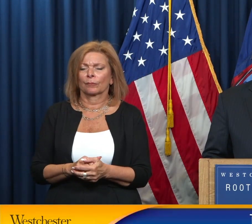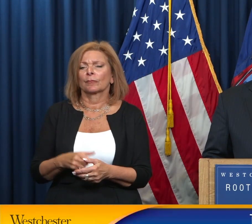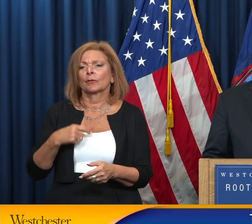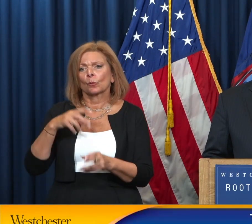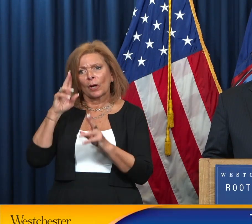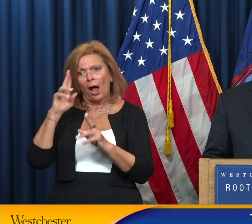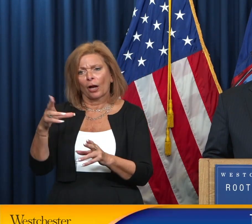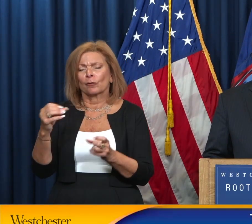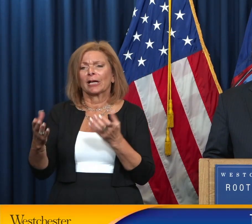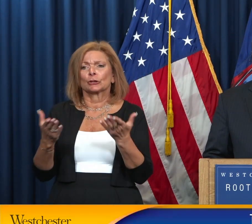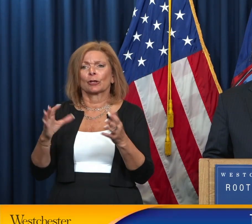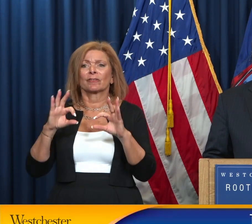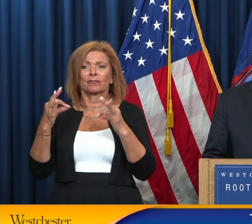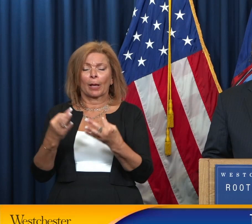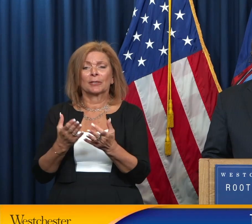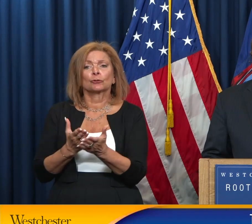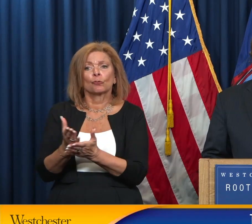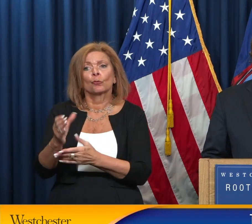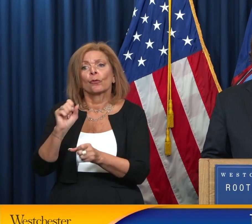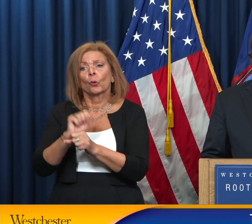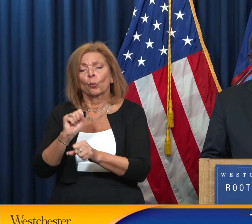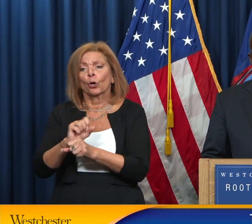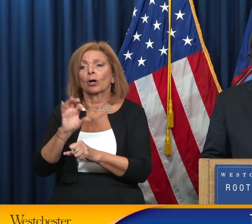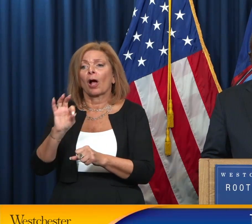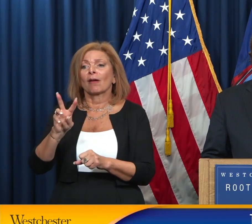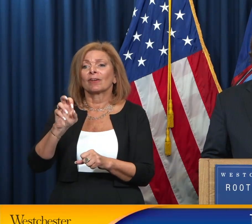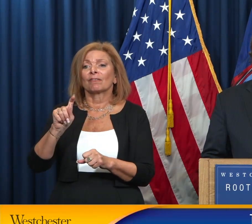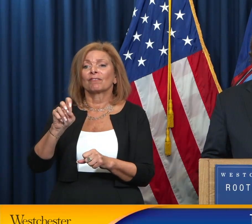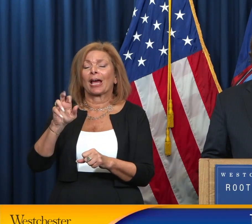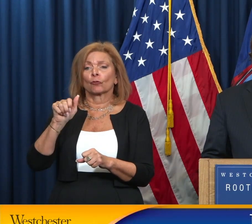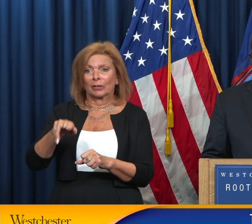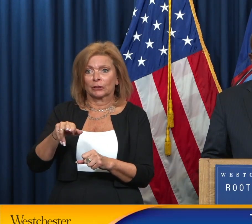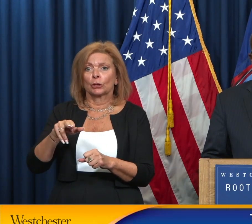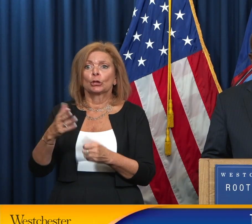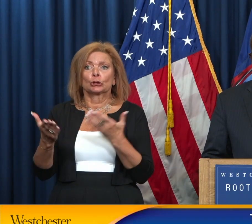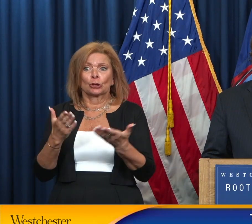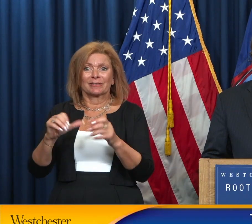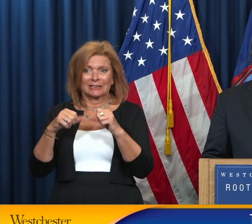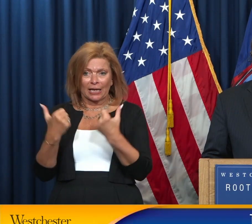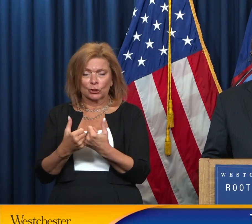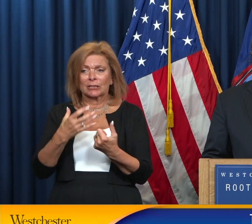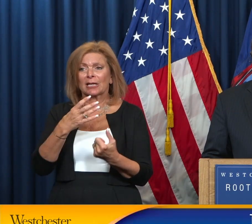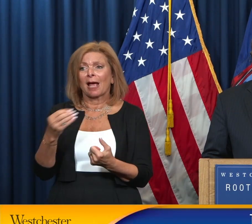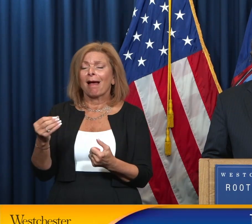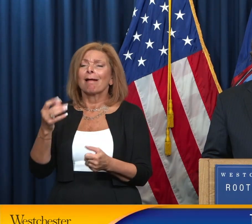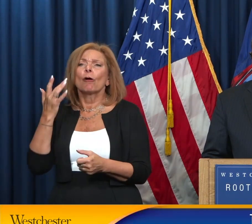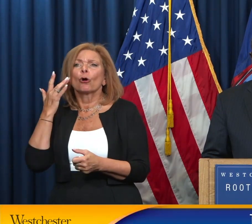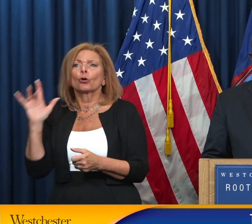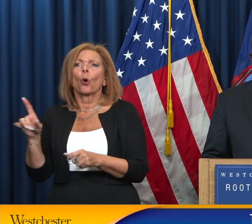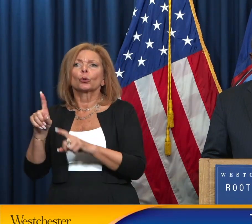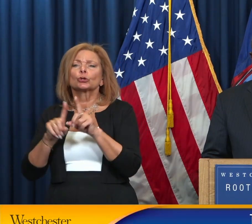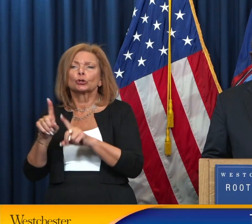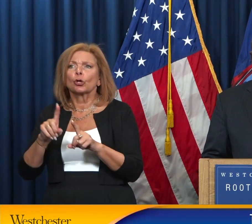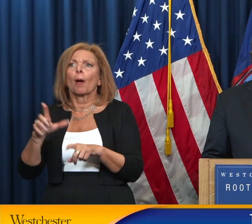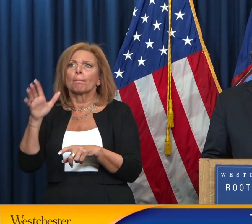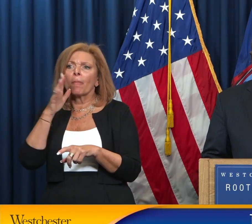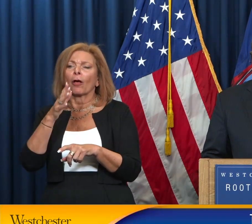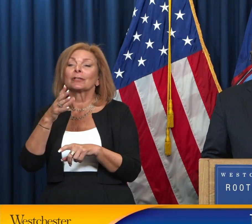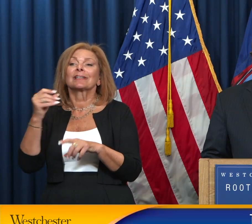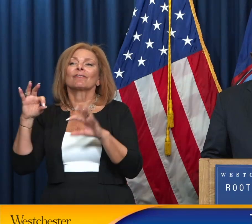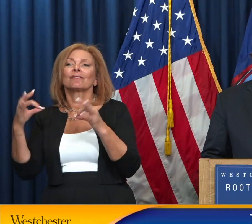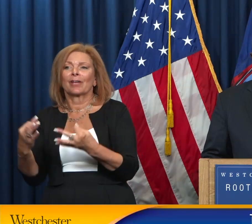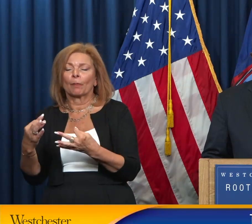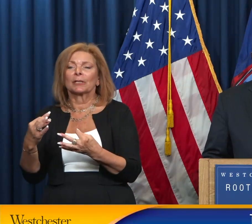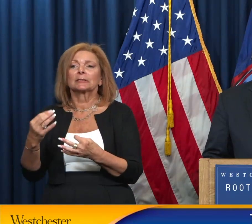honor and serve those families through the work of our veteran service agency and our Gold Star Mothers and Families Memorial Service